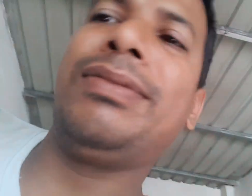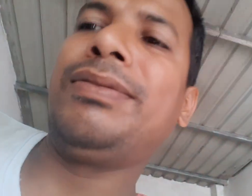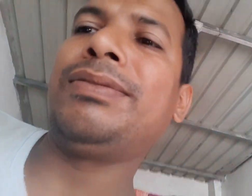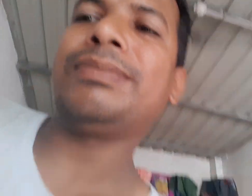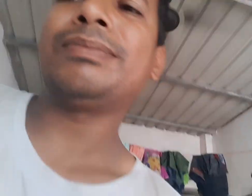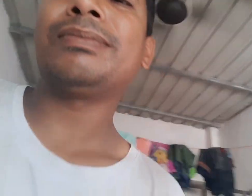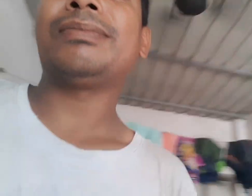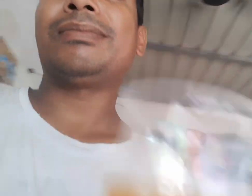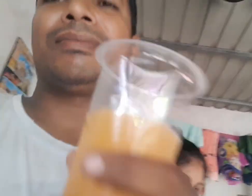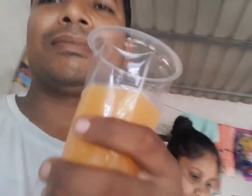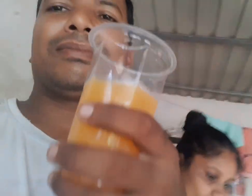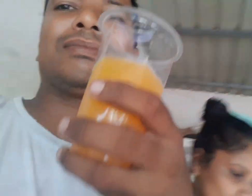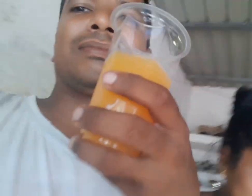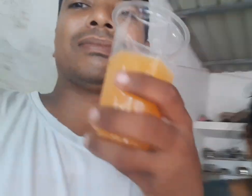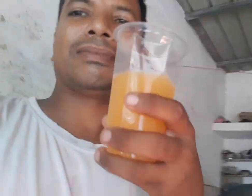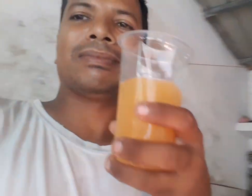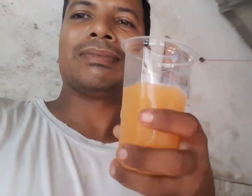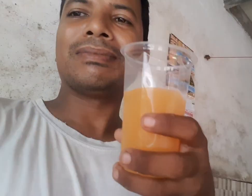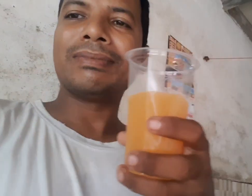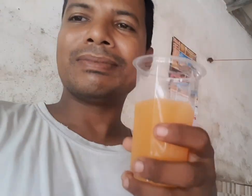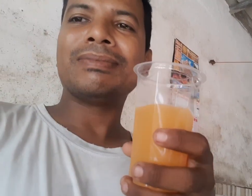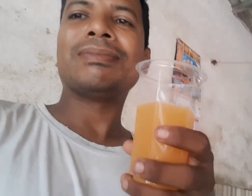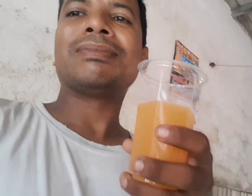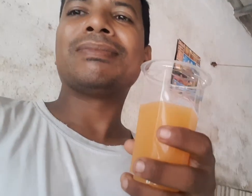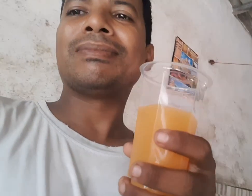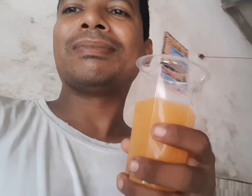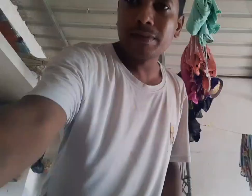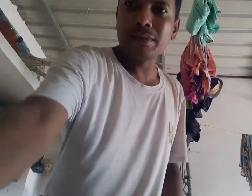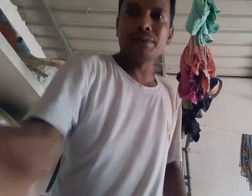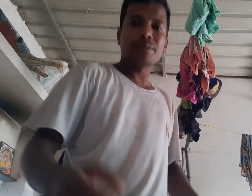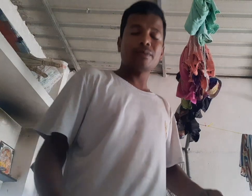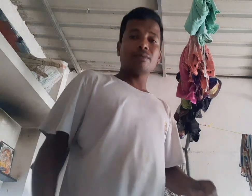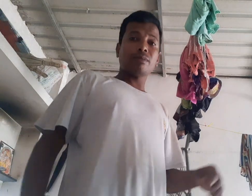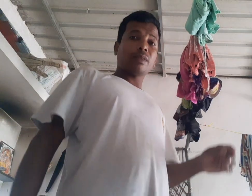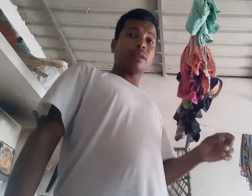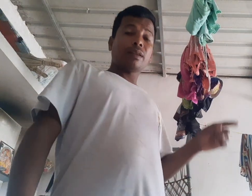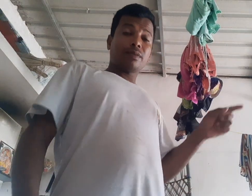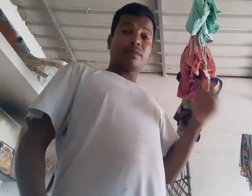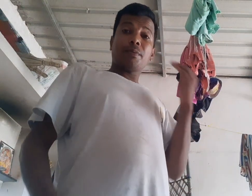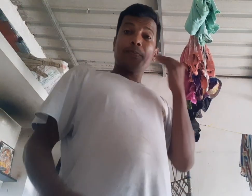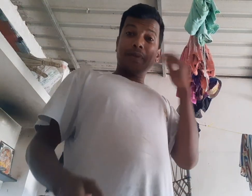Mom! You? Mom! Mom! Mom!